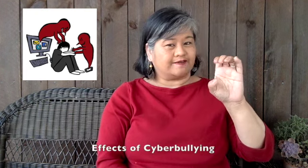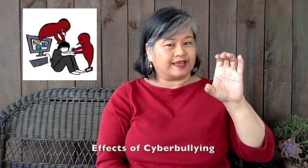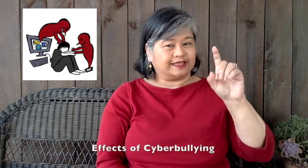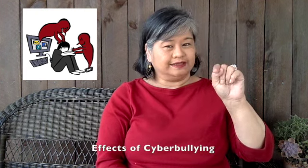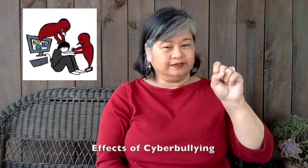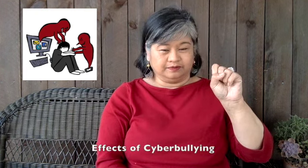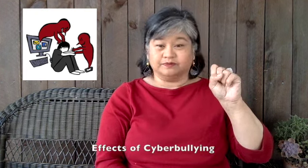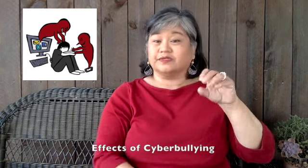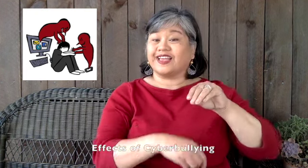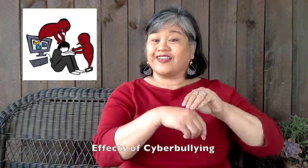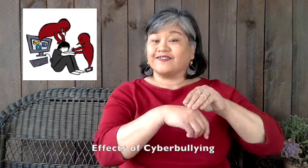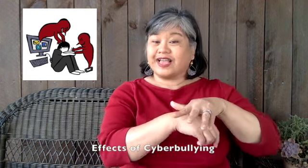Effects of cyber bullying.